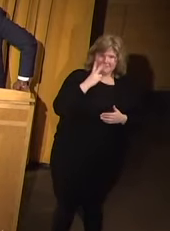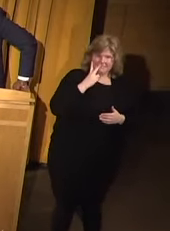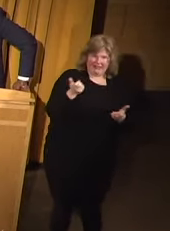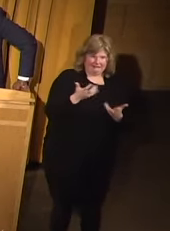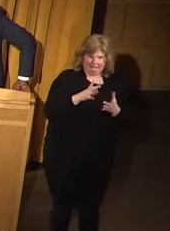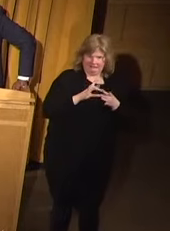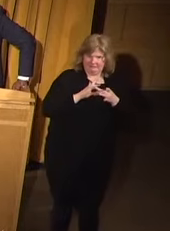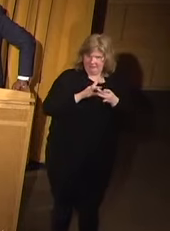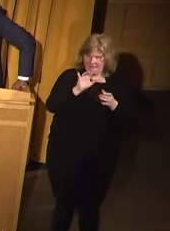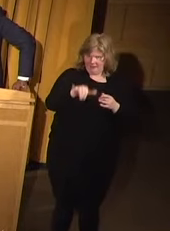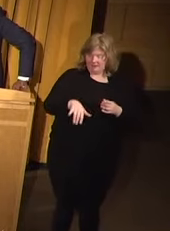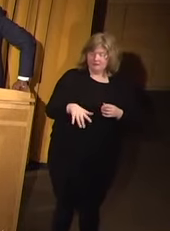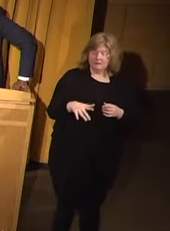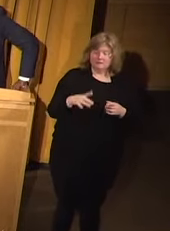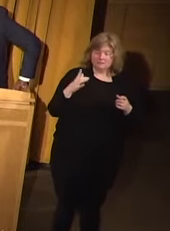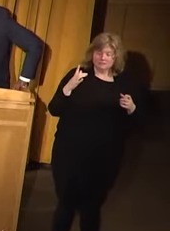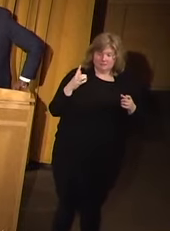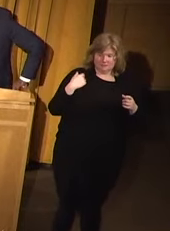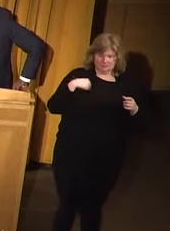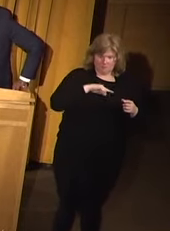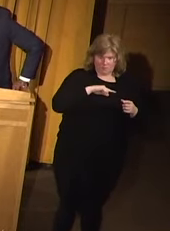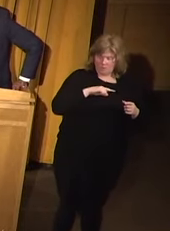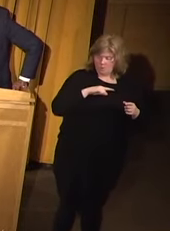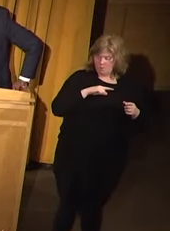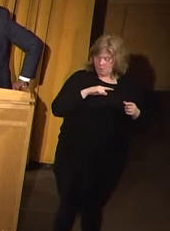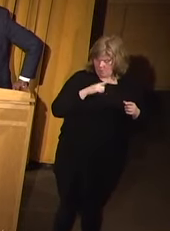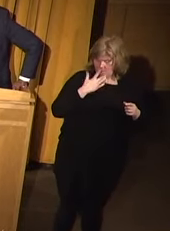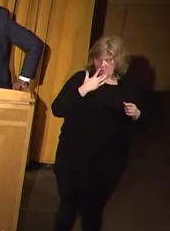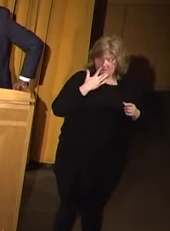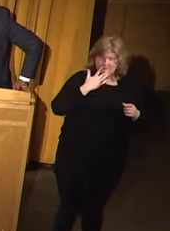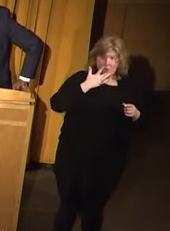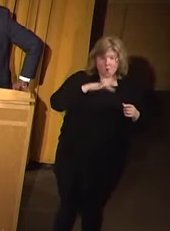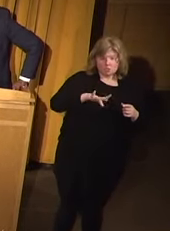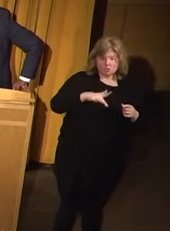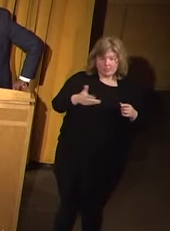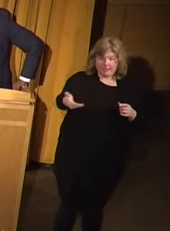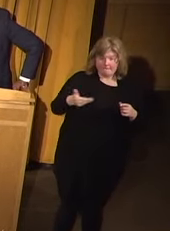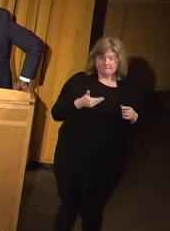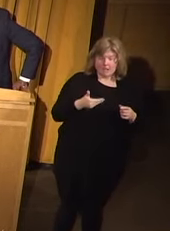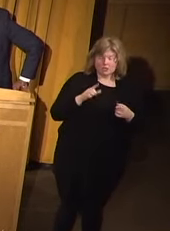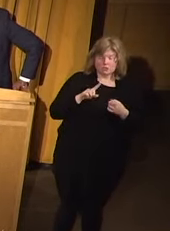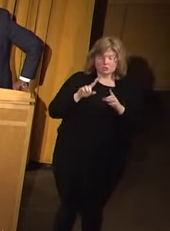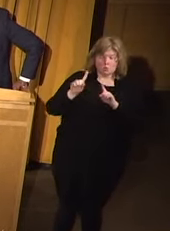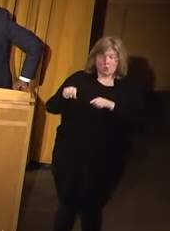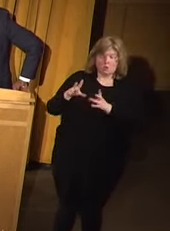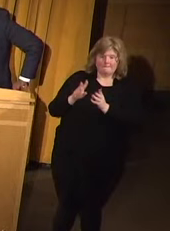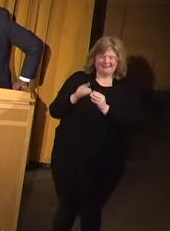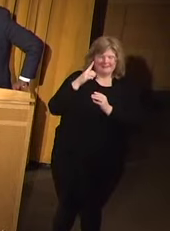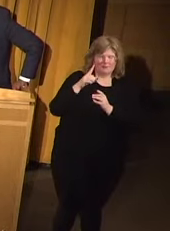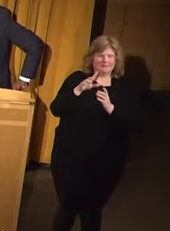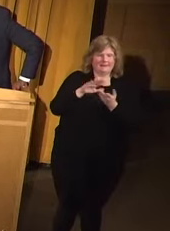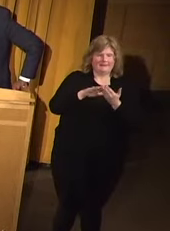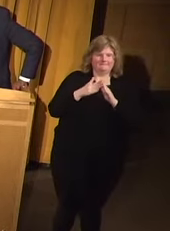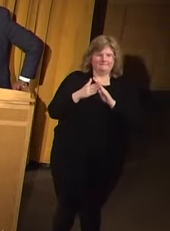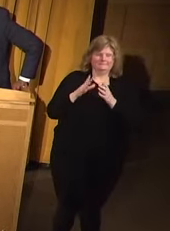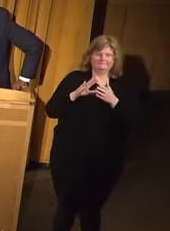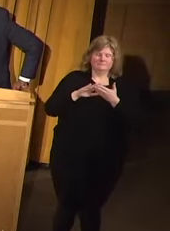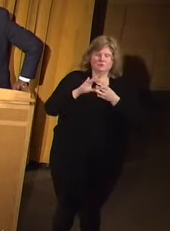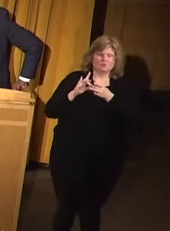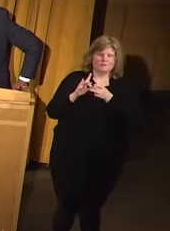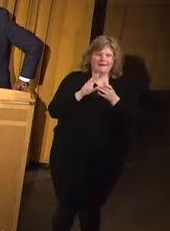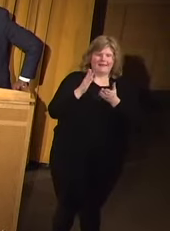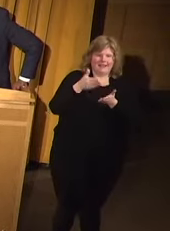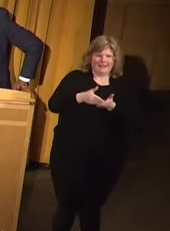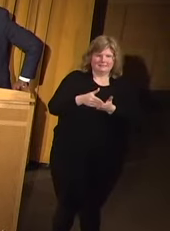And we've had – fortunately, we're invited to a meeting with Communities United Against Police Brutality. We received a